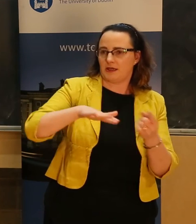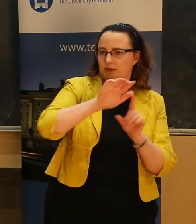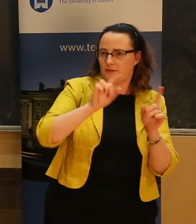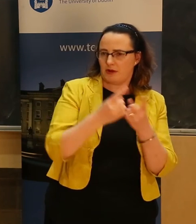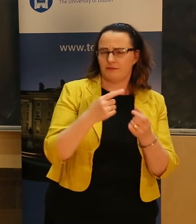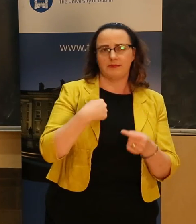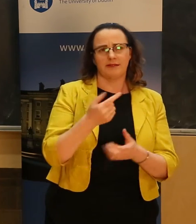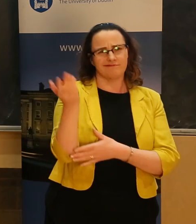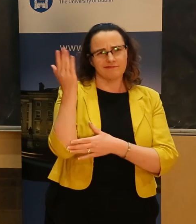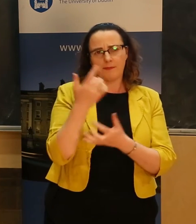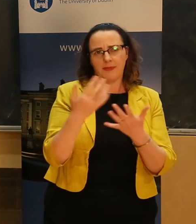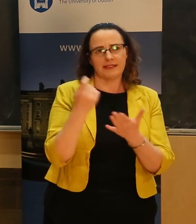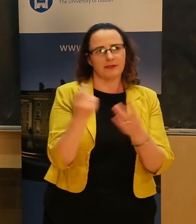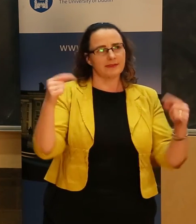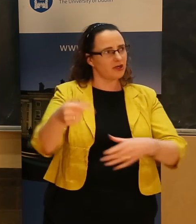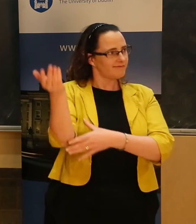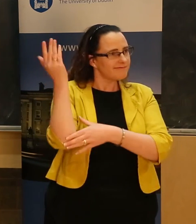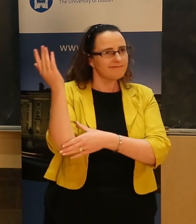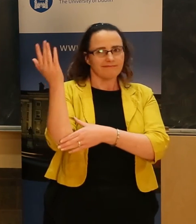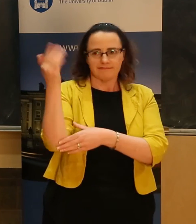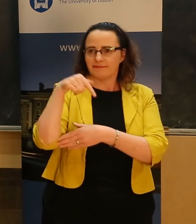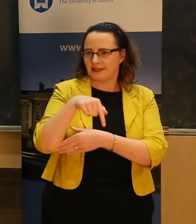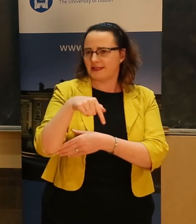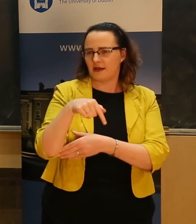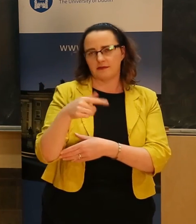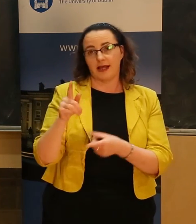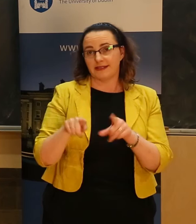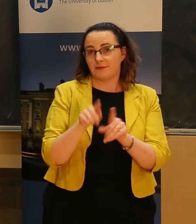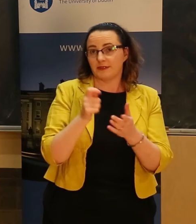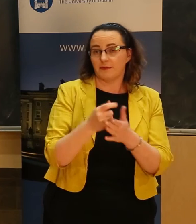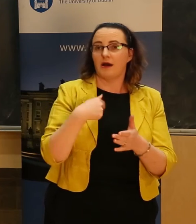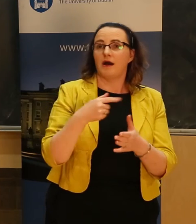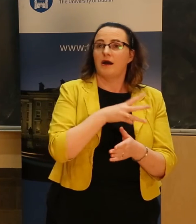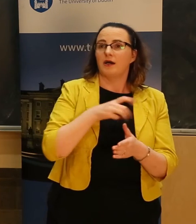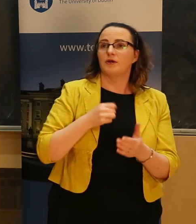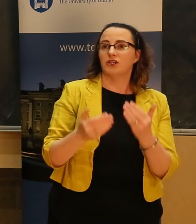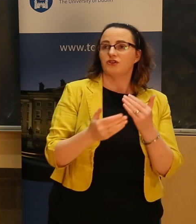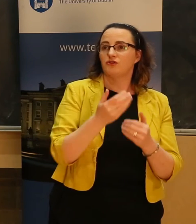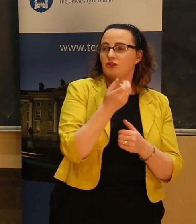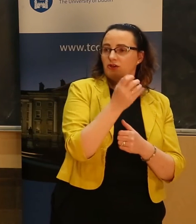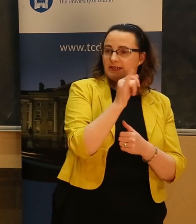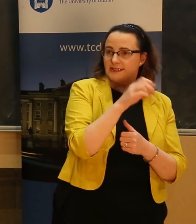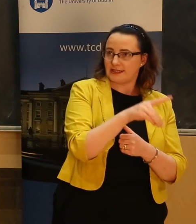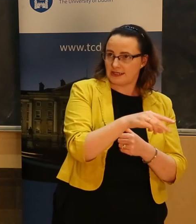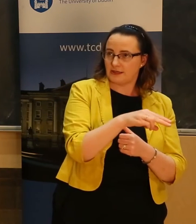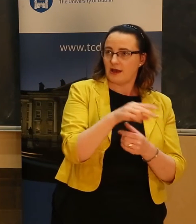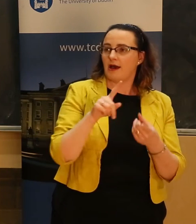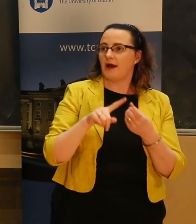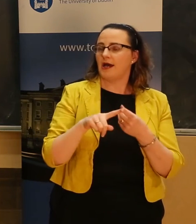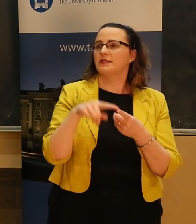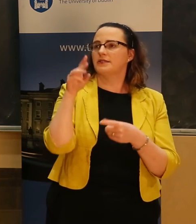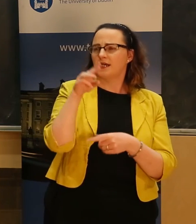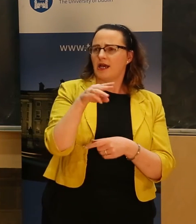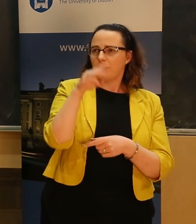gave many lectures here in the Edmund Burke Theatre and enjoyed also serving as Junior Dean under three provosts, President of